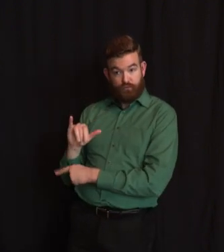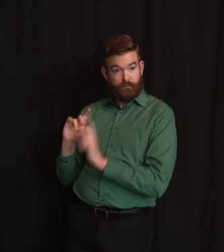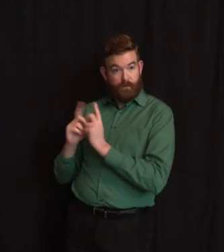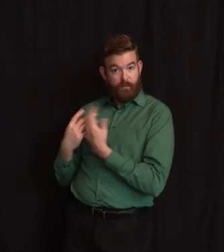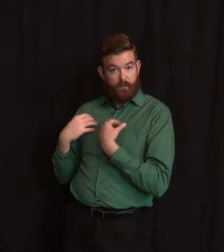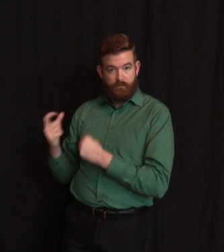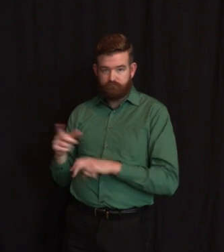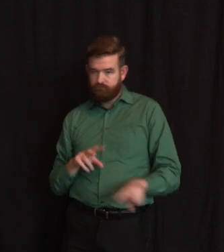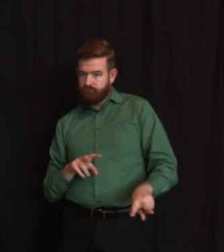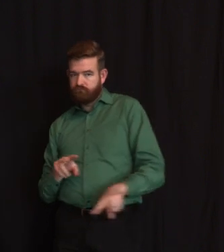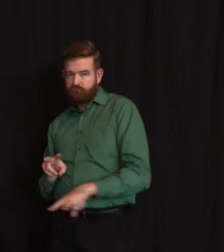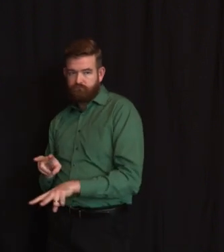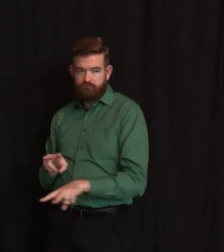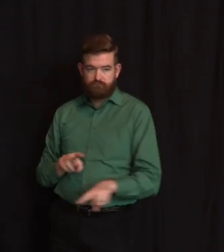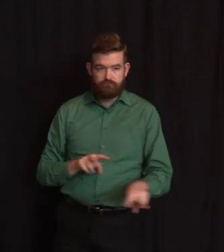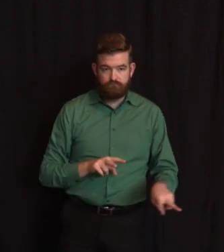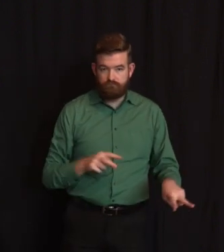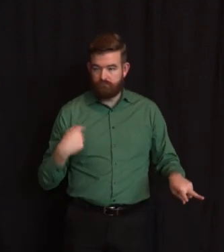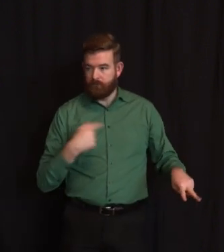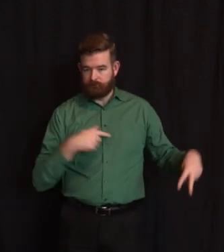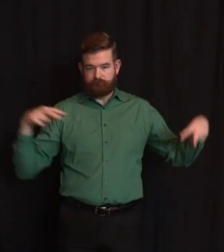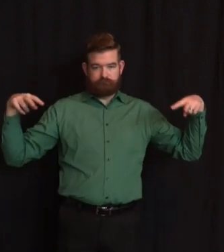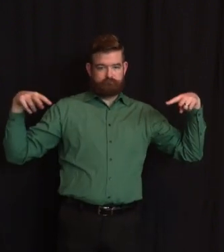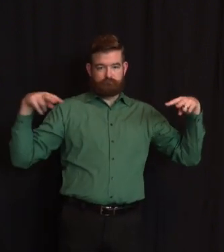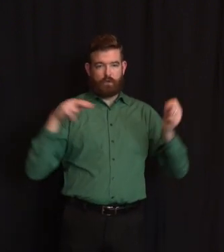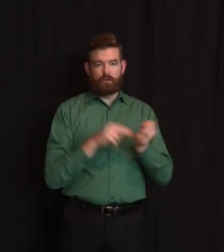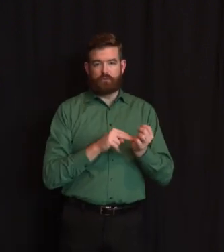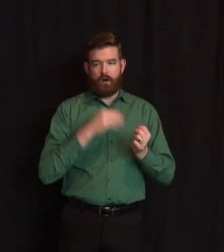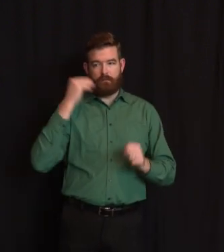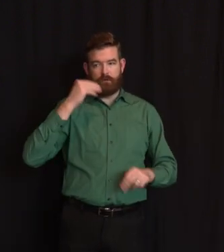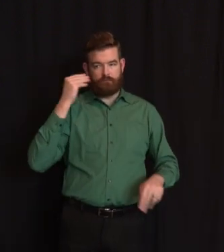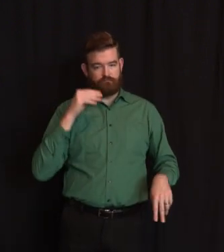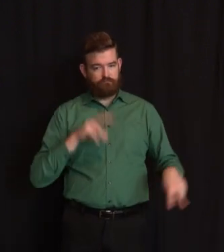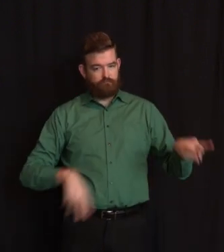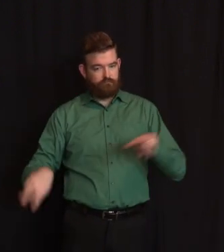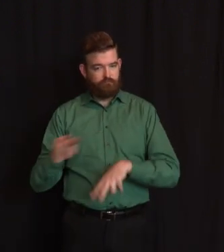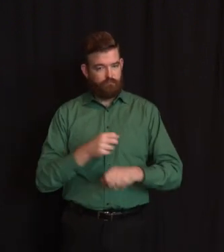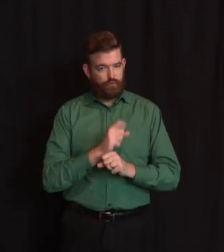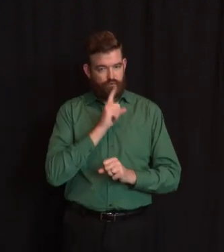And then I think the rest of these, so you've got tracking staffing at long-term care.